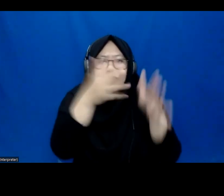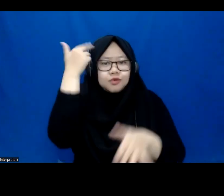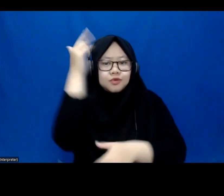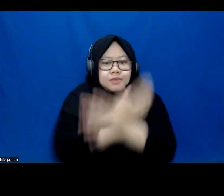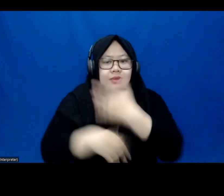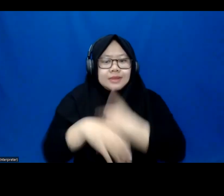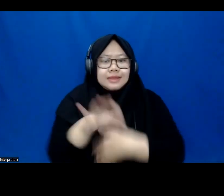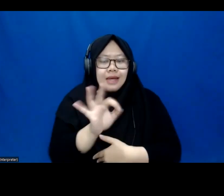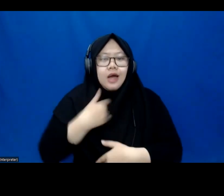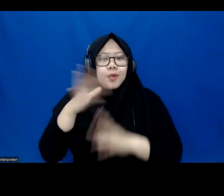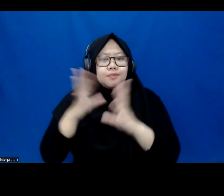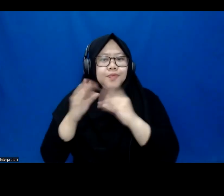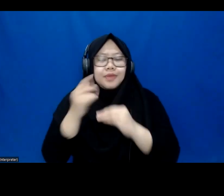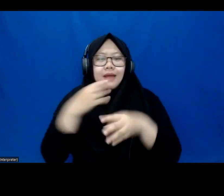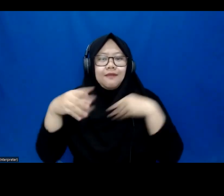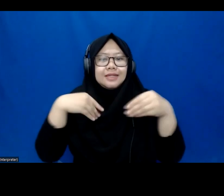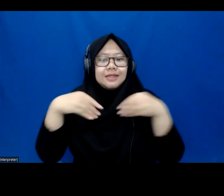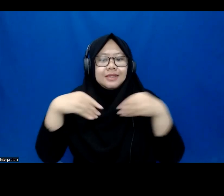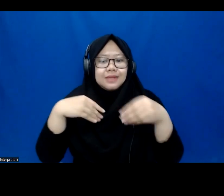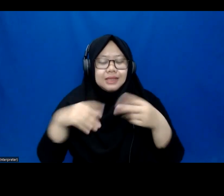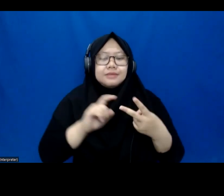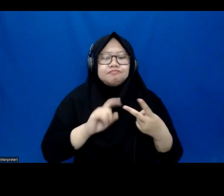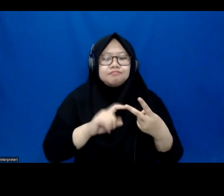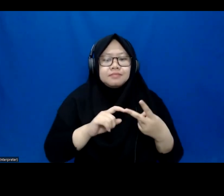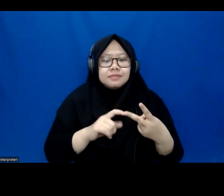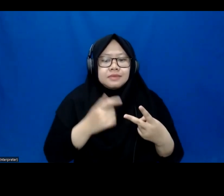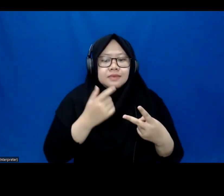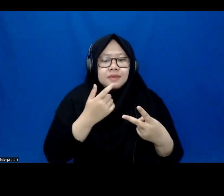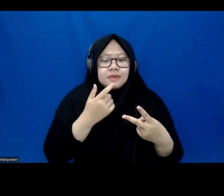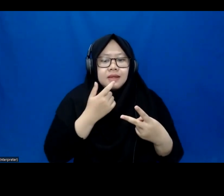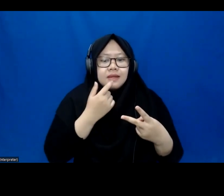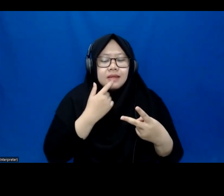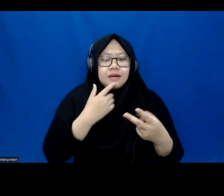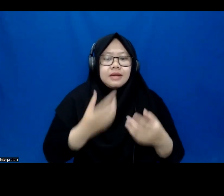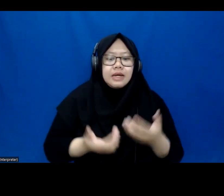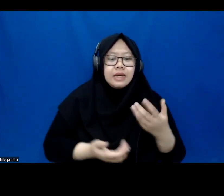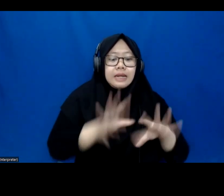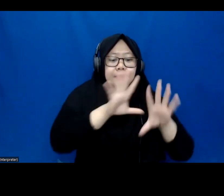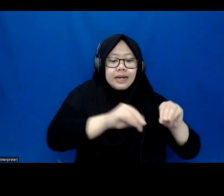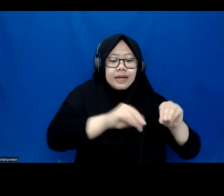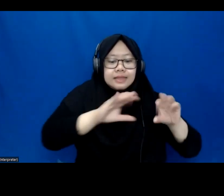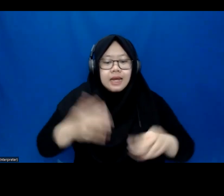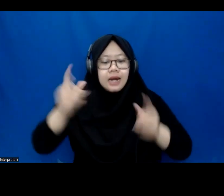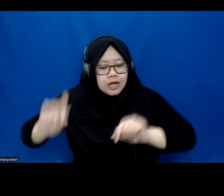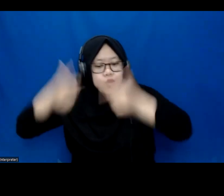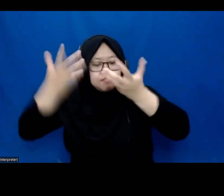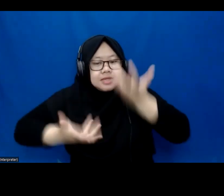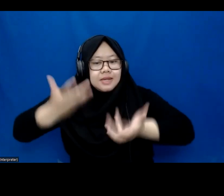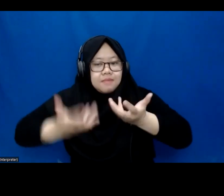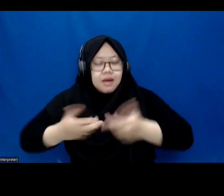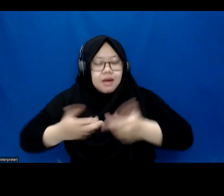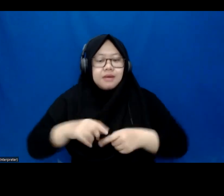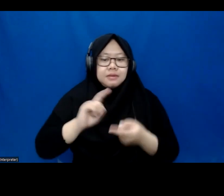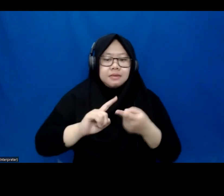at work, items about work-life balance at work, that people with disability, people who fight for